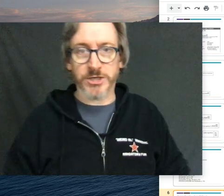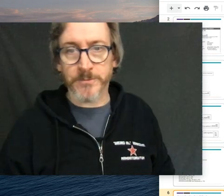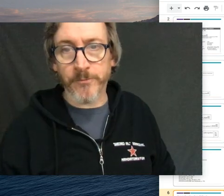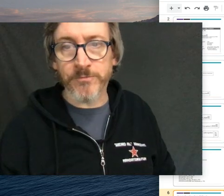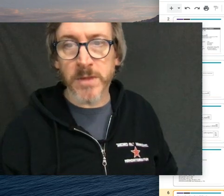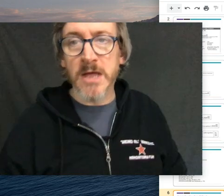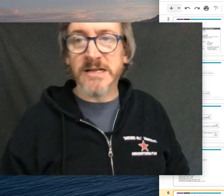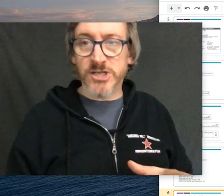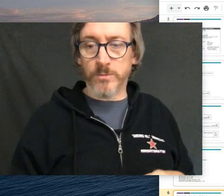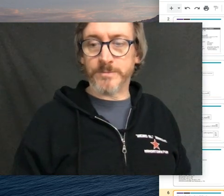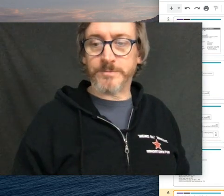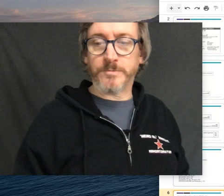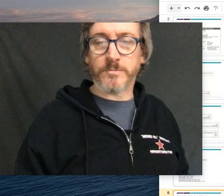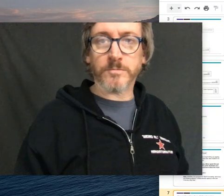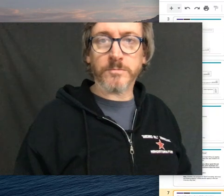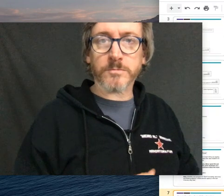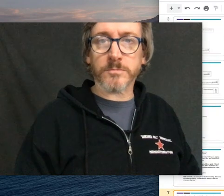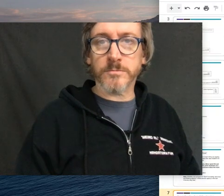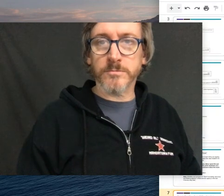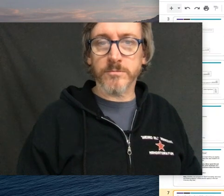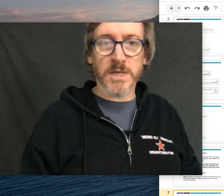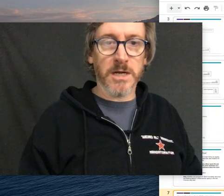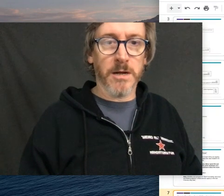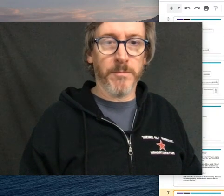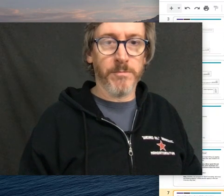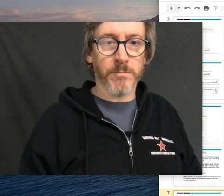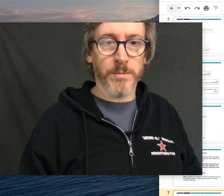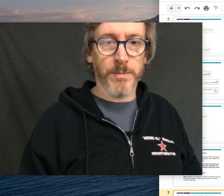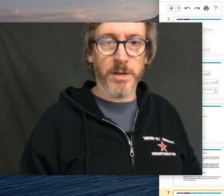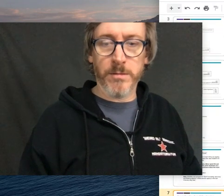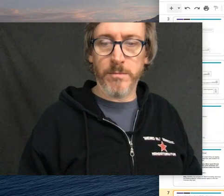is published. So, um,